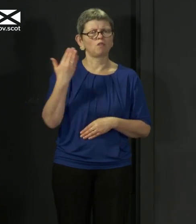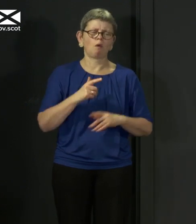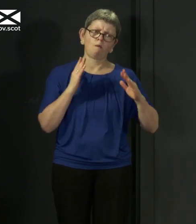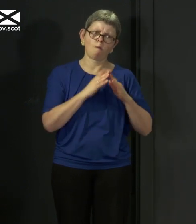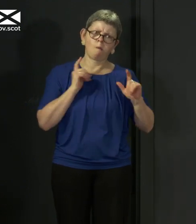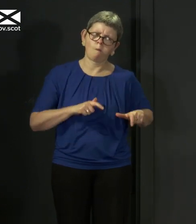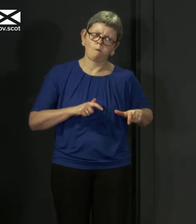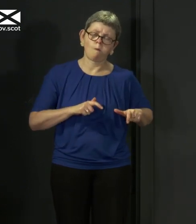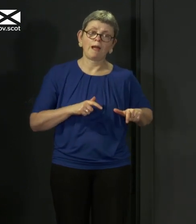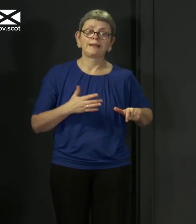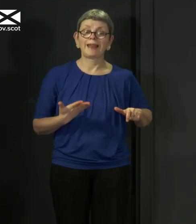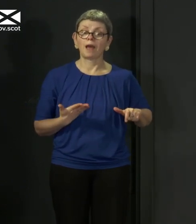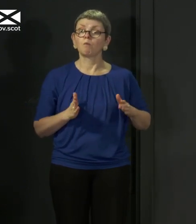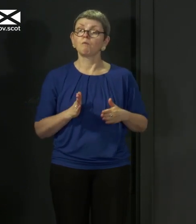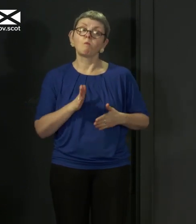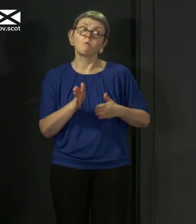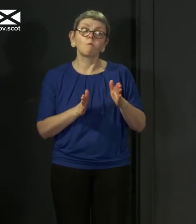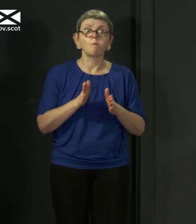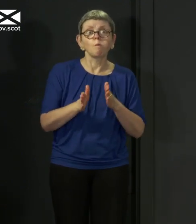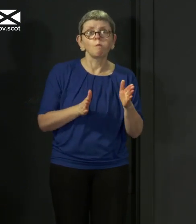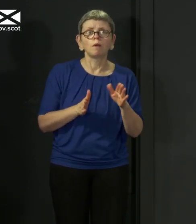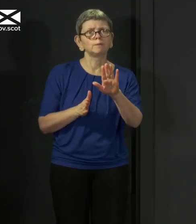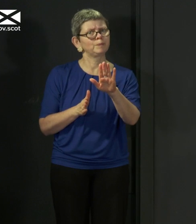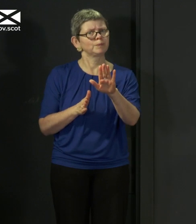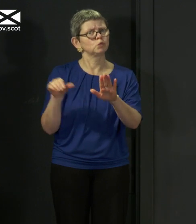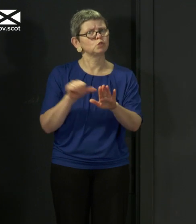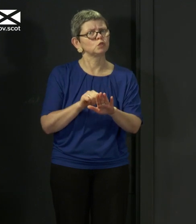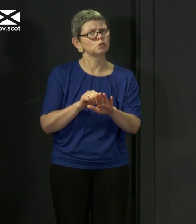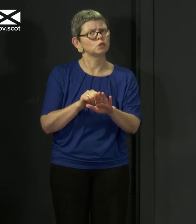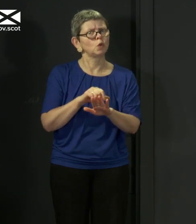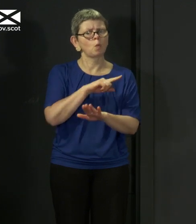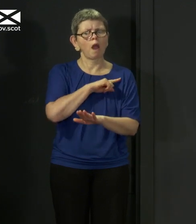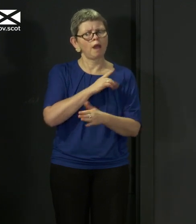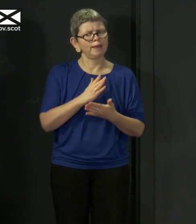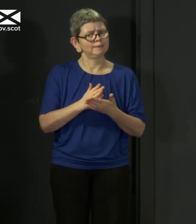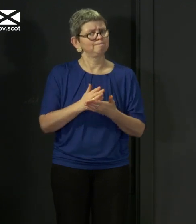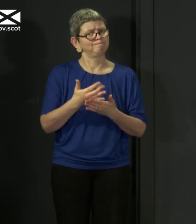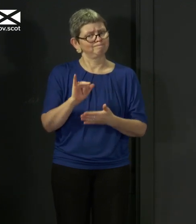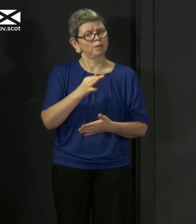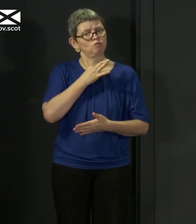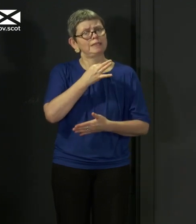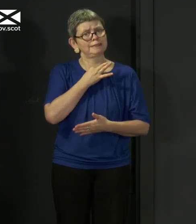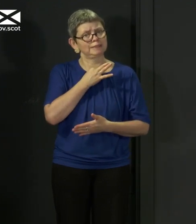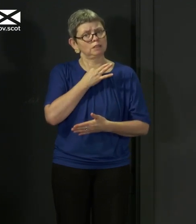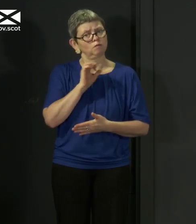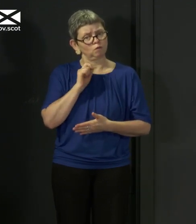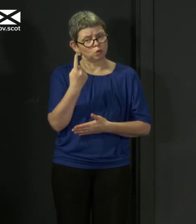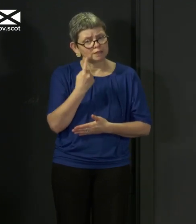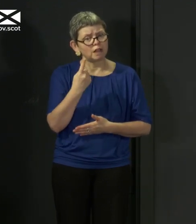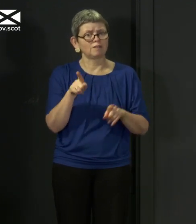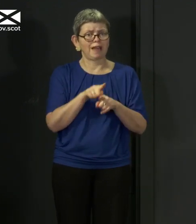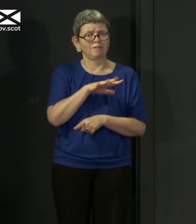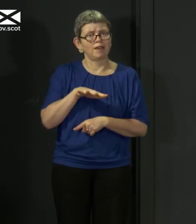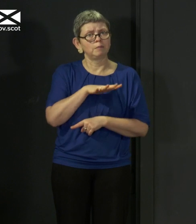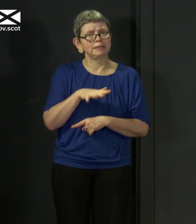the lockdown, then you really shouldn't be, because you might be putting yourselves and your loved ones at risk. Fundamentally,